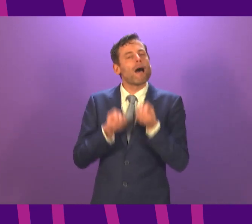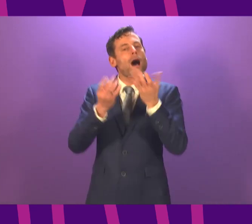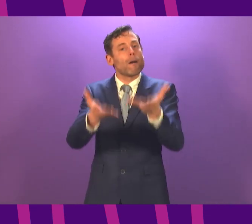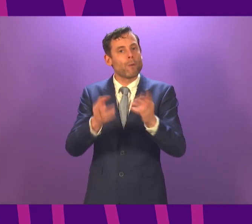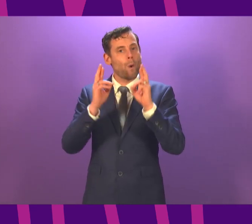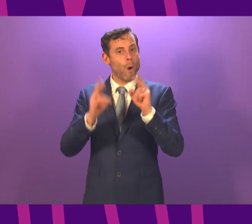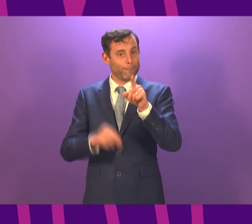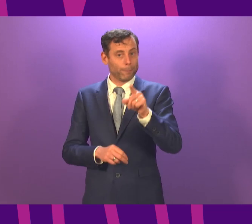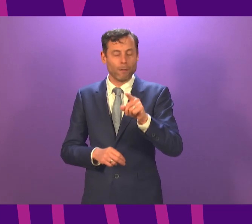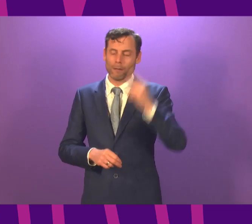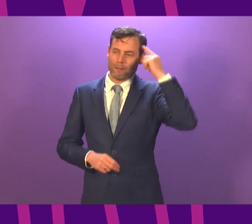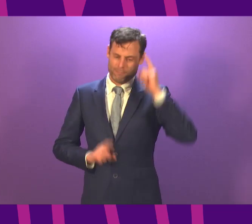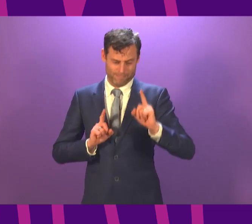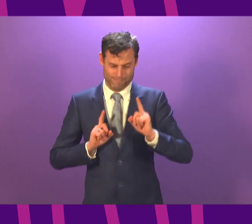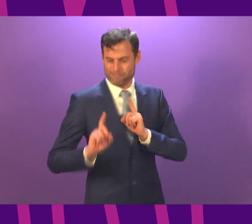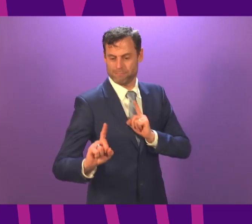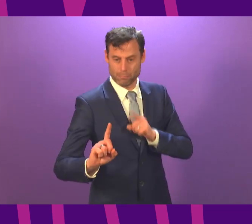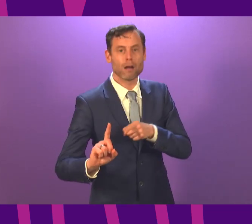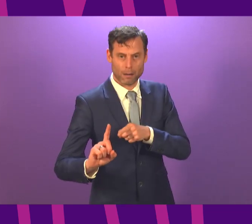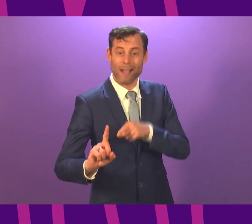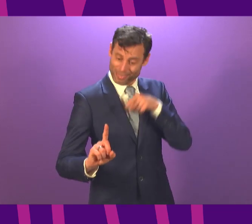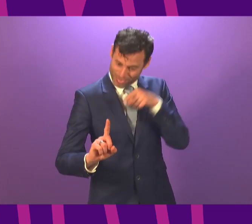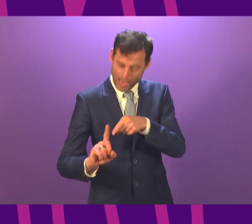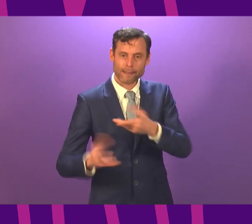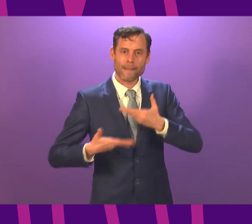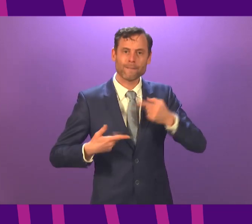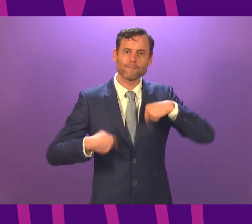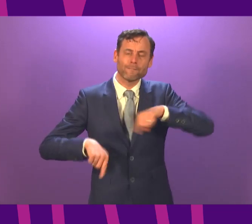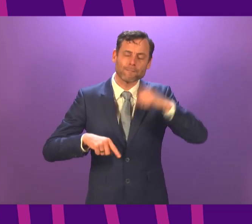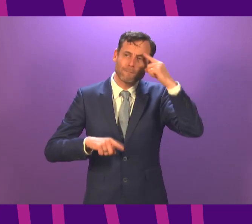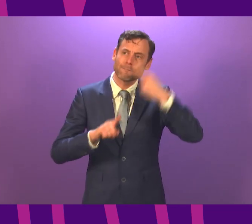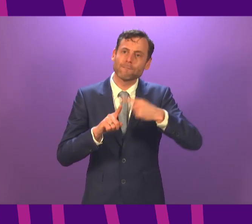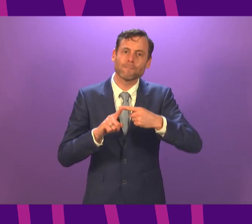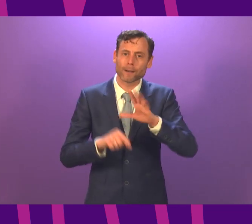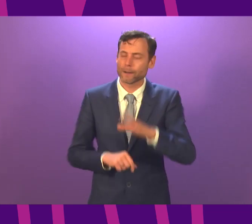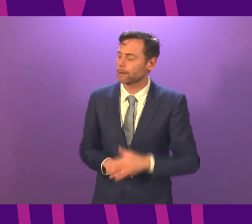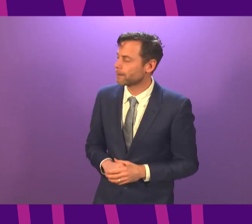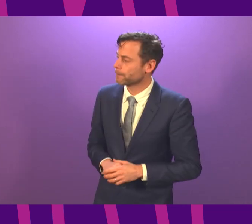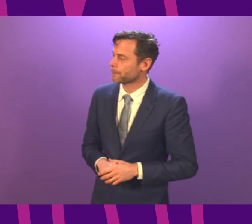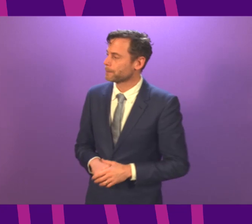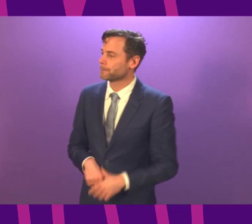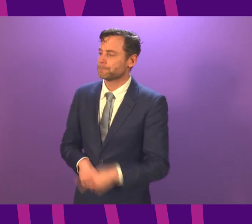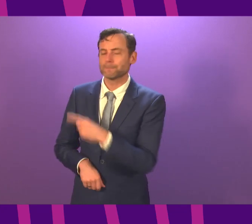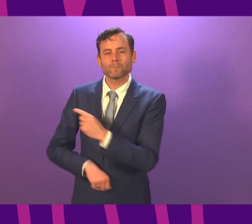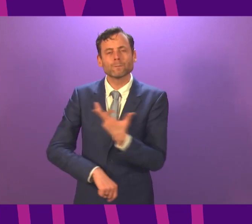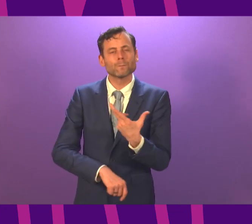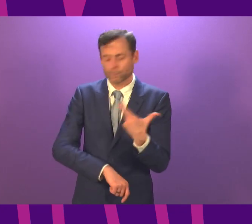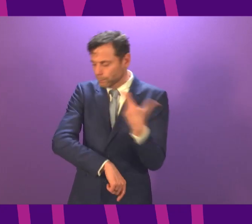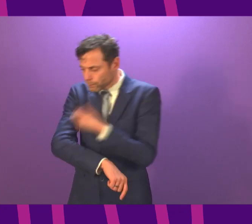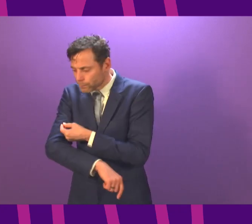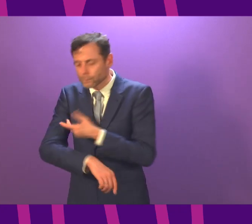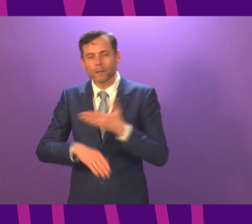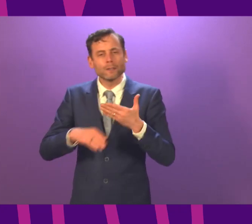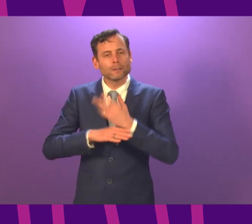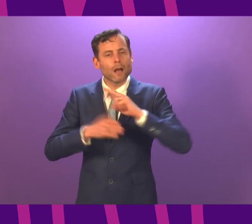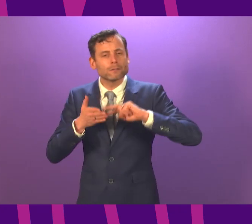obviously continue to do procurement on a four nations basis through the UK Vaccines Task Force. Just to be clear, that is not, as some have used